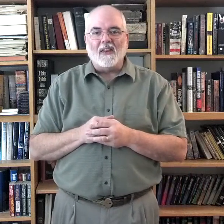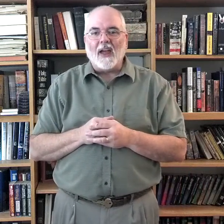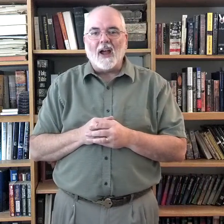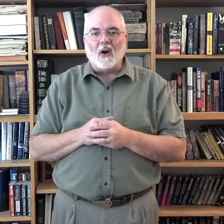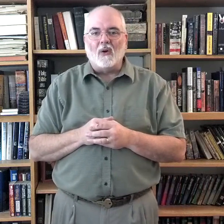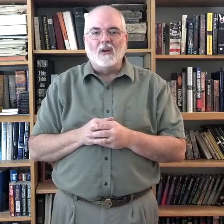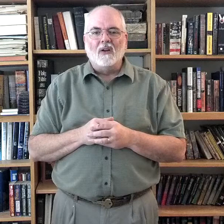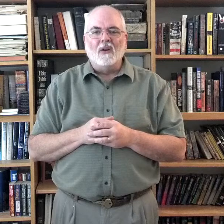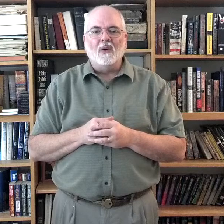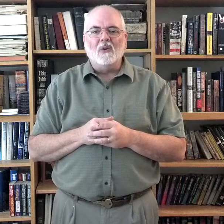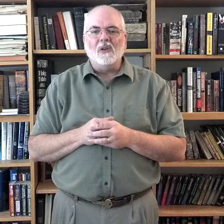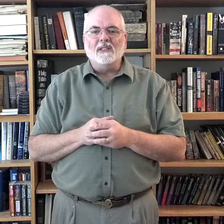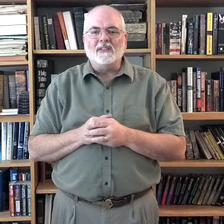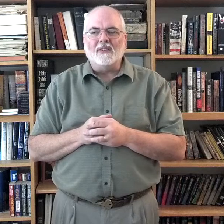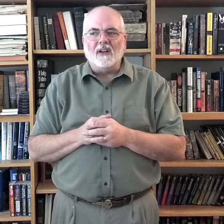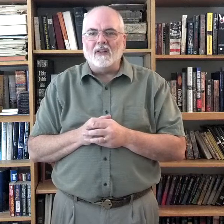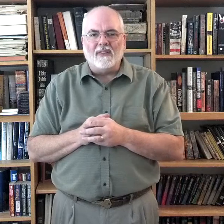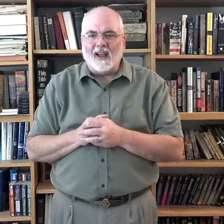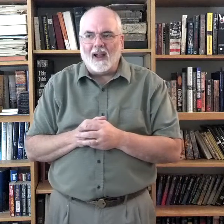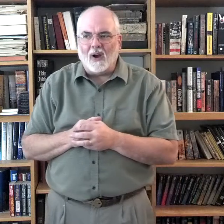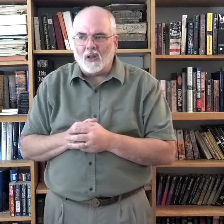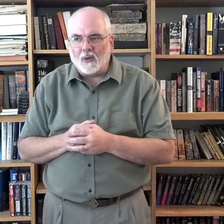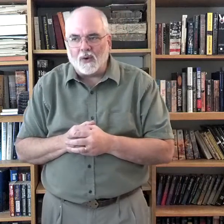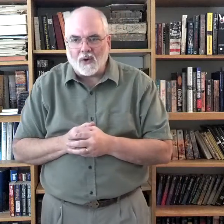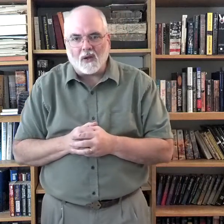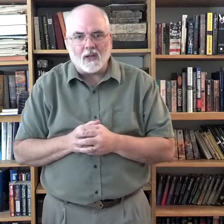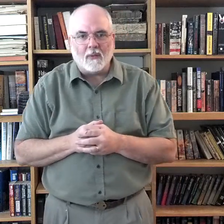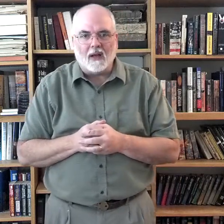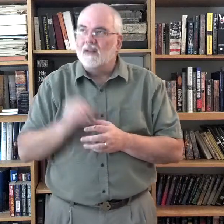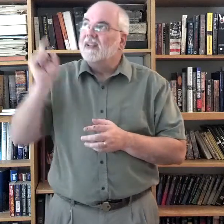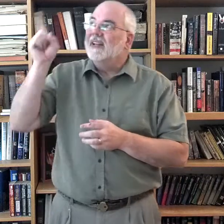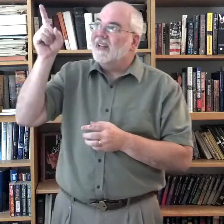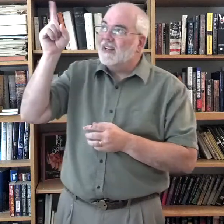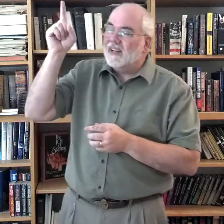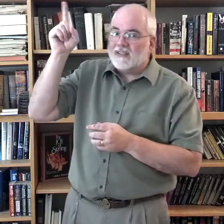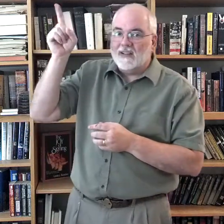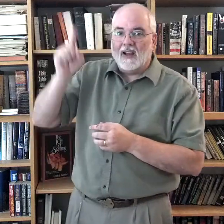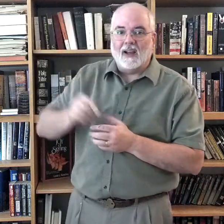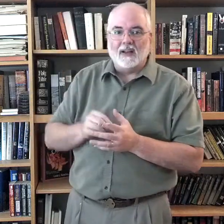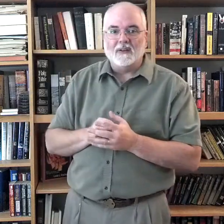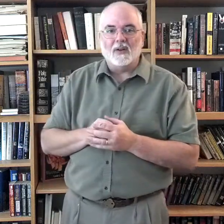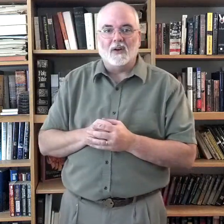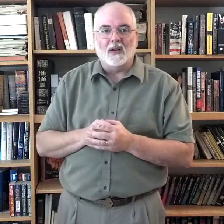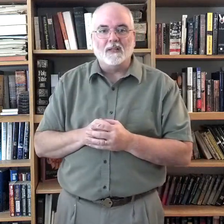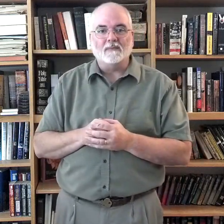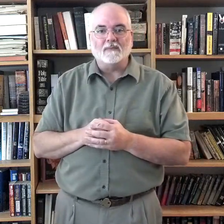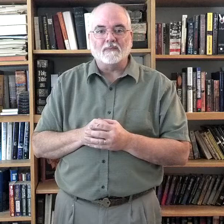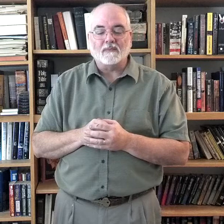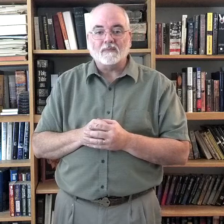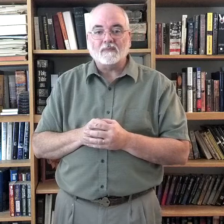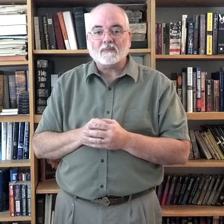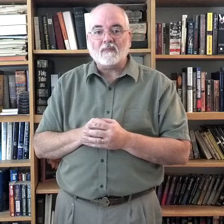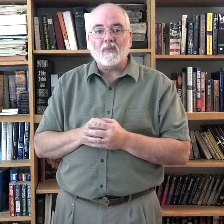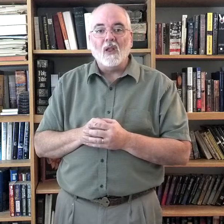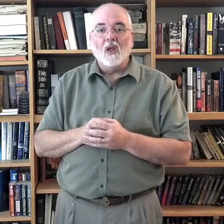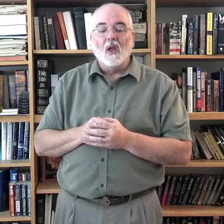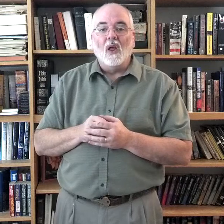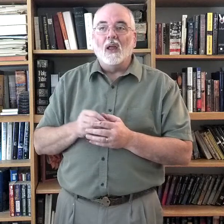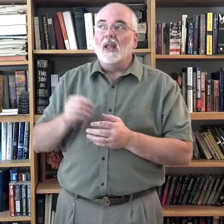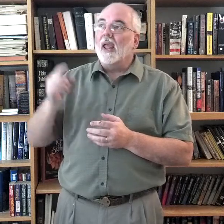Thou. Who is the thou that we're talking about? It's God. Alright? And